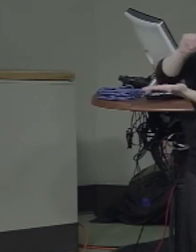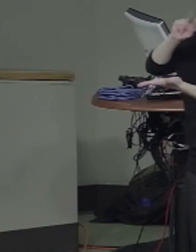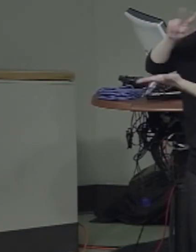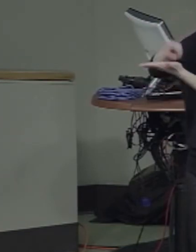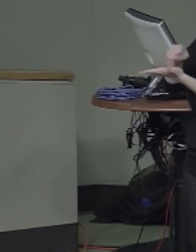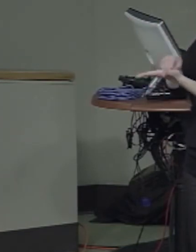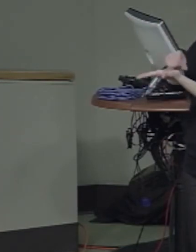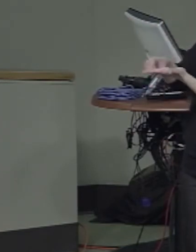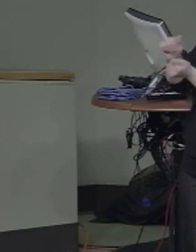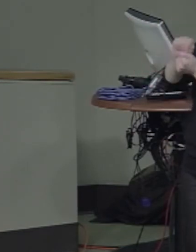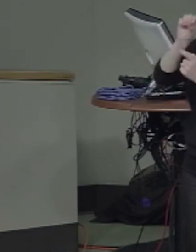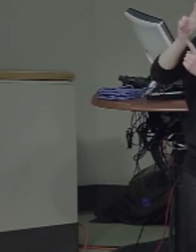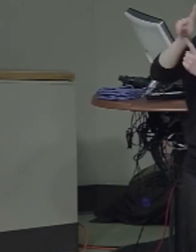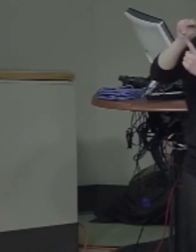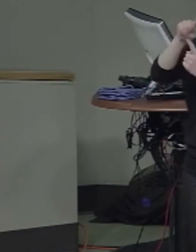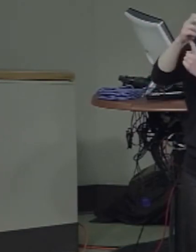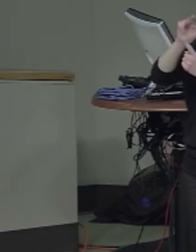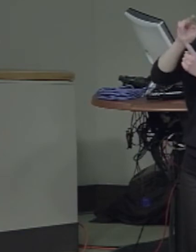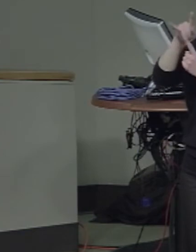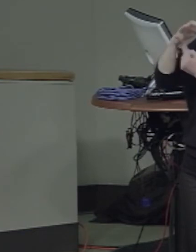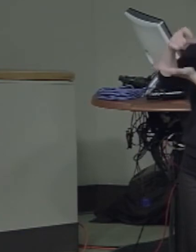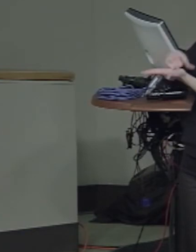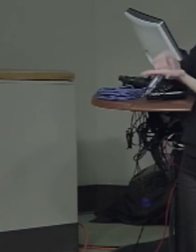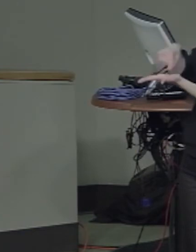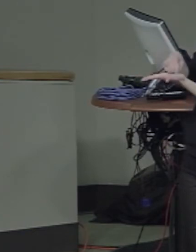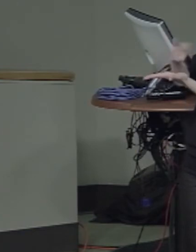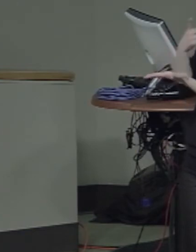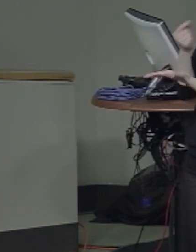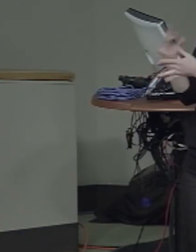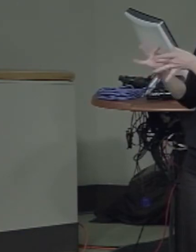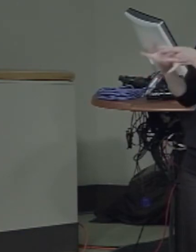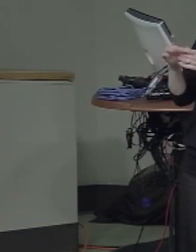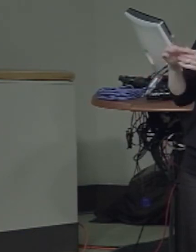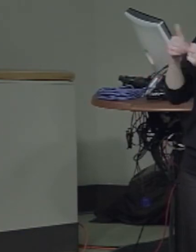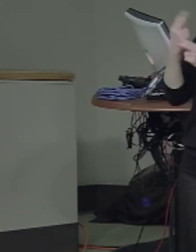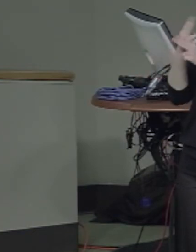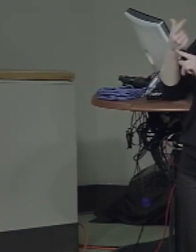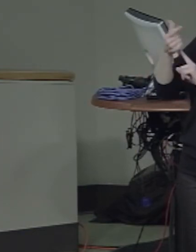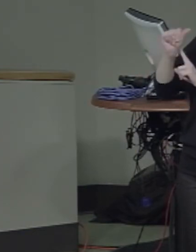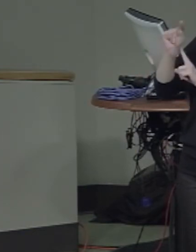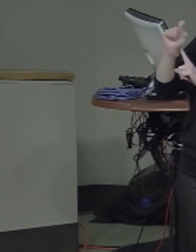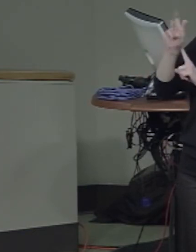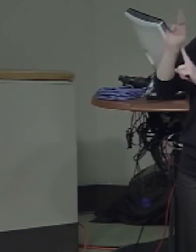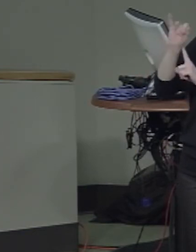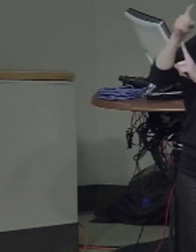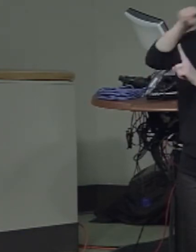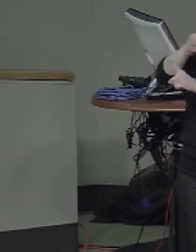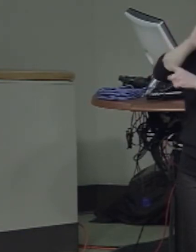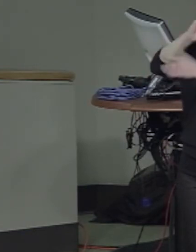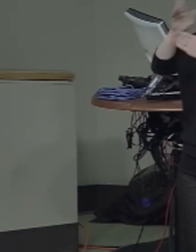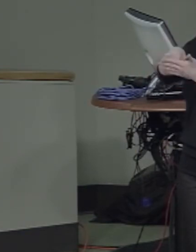gateway to deriving meaning from the printed text in skilled deaf readers.